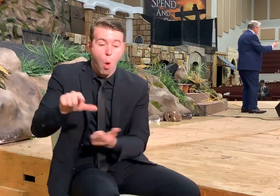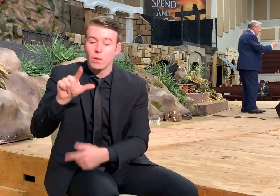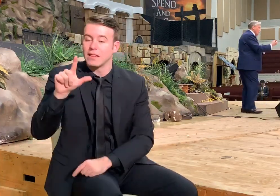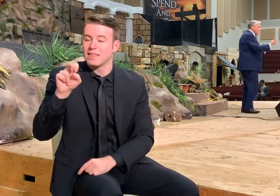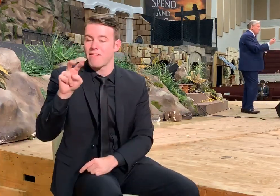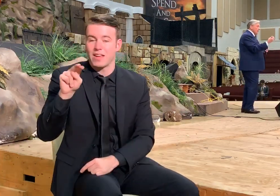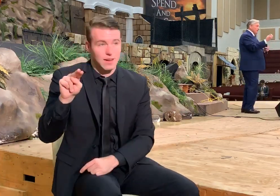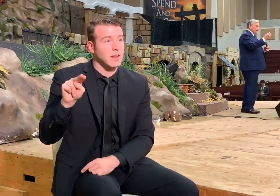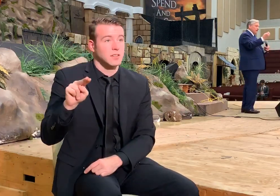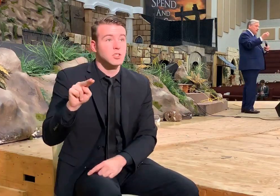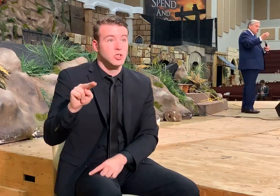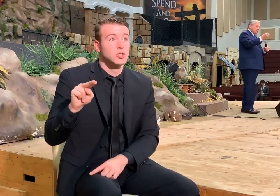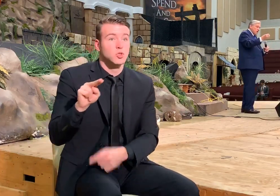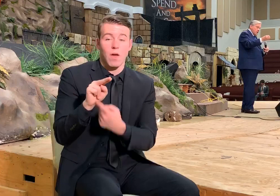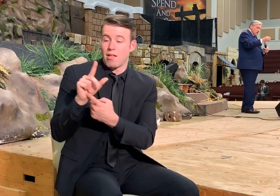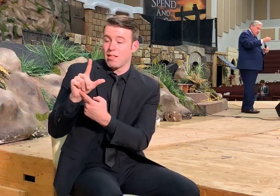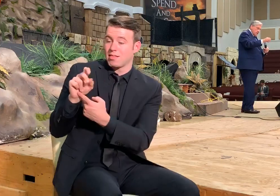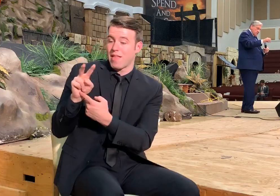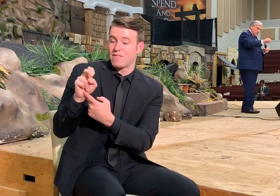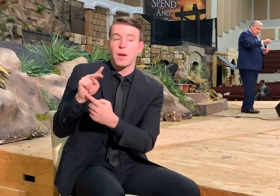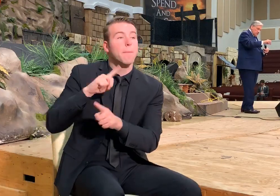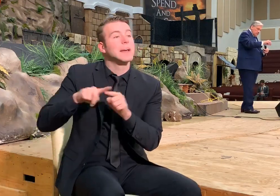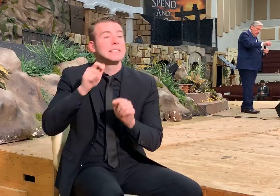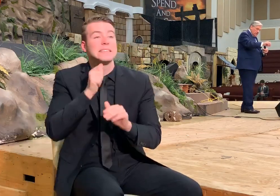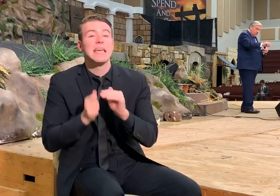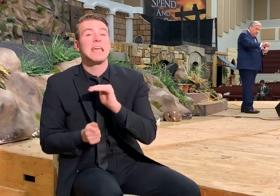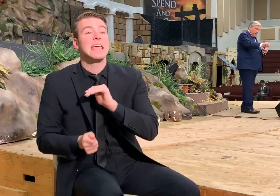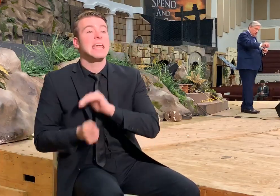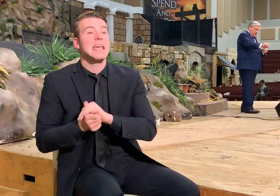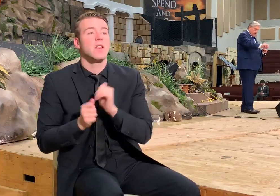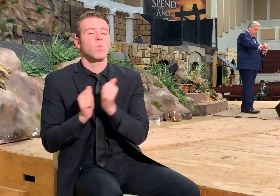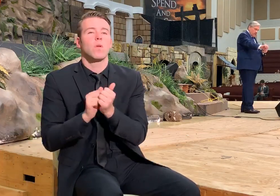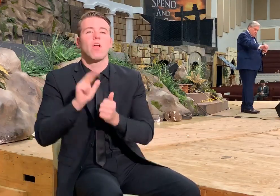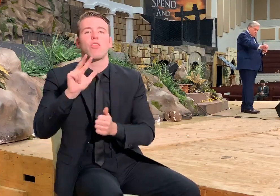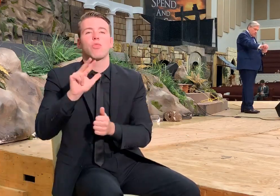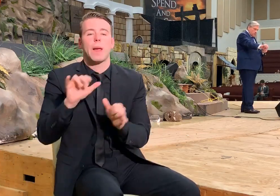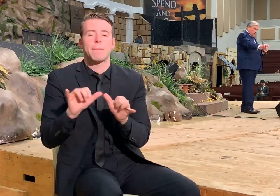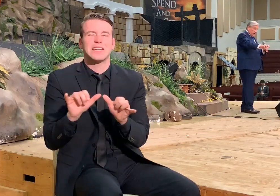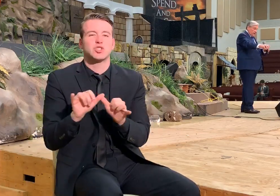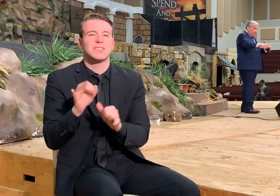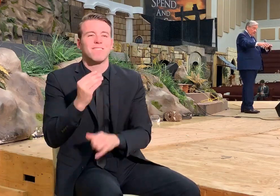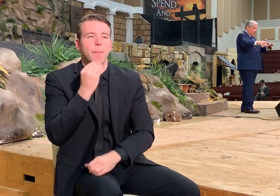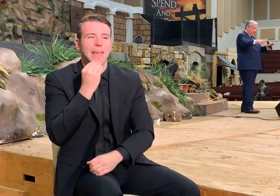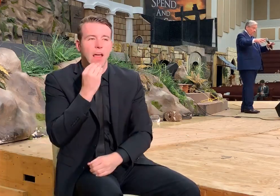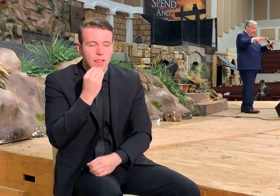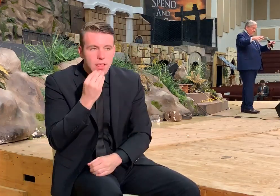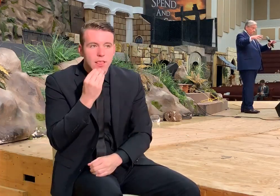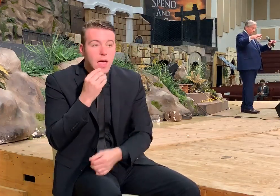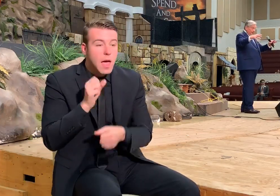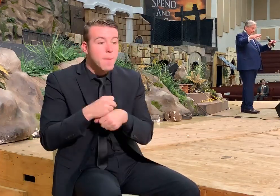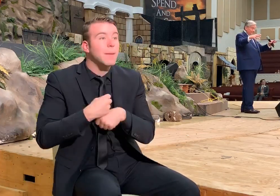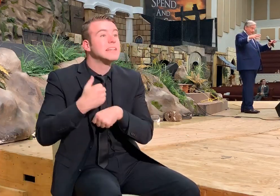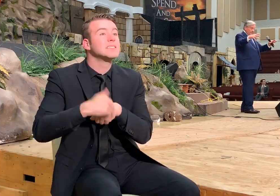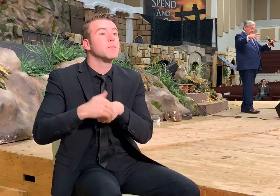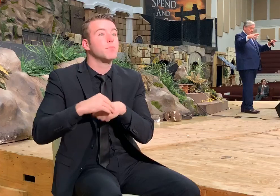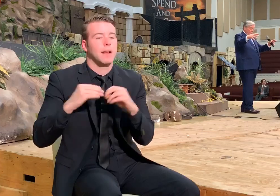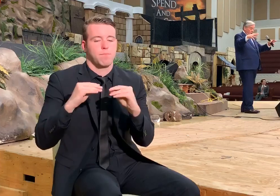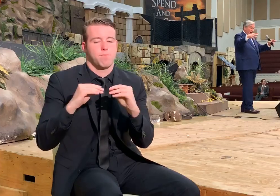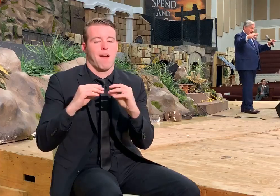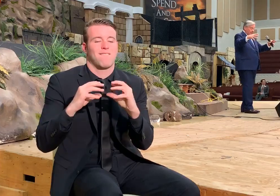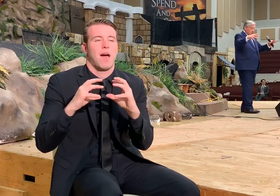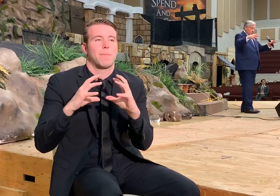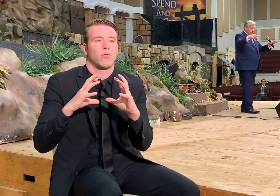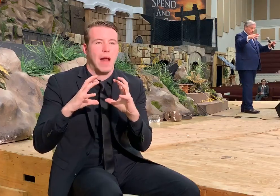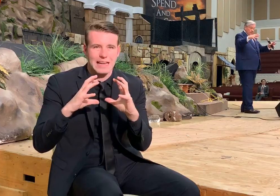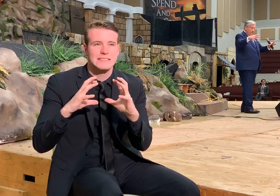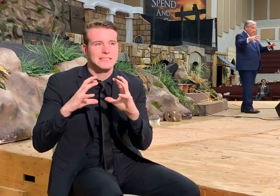you've got leaven, but it is hidden in three measures of meal. And it makes the bread up and